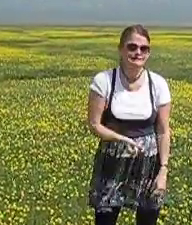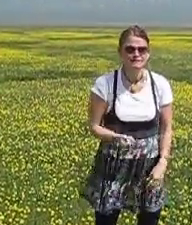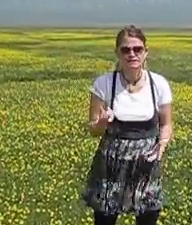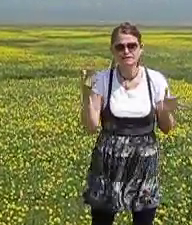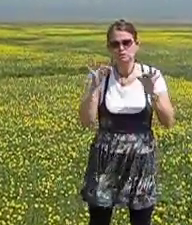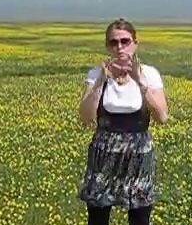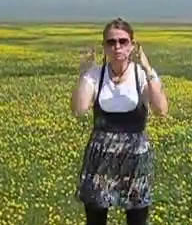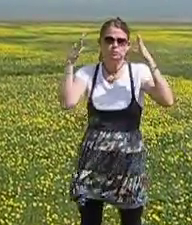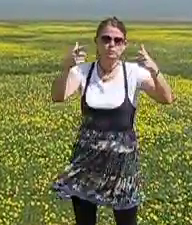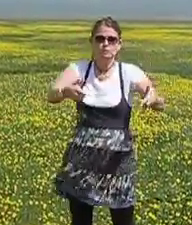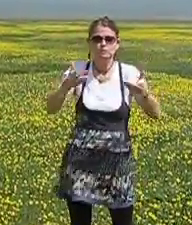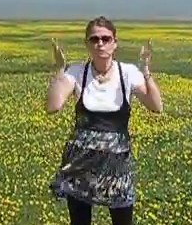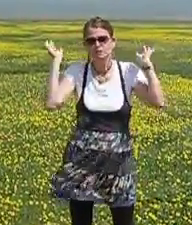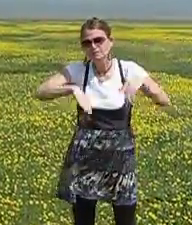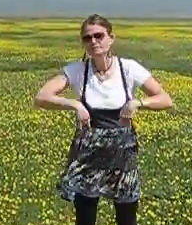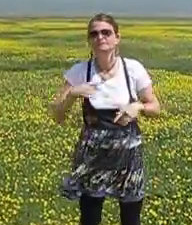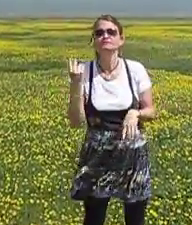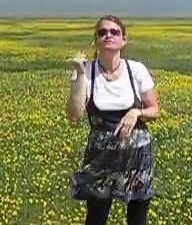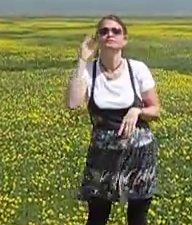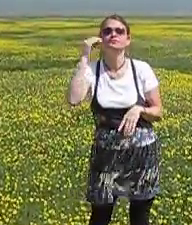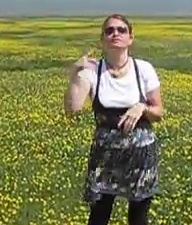So, let's